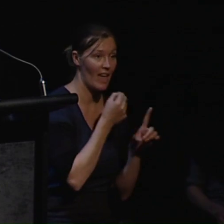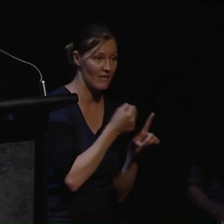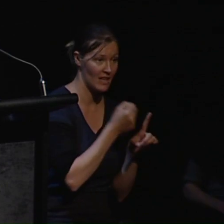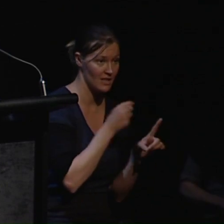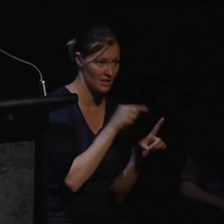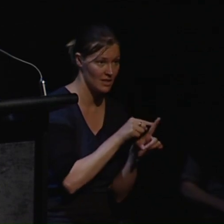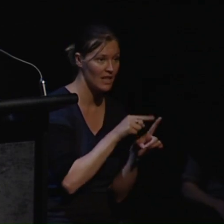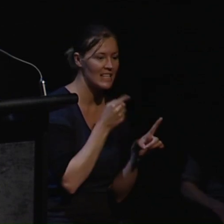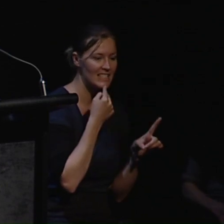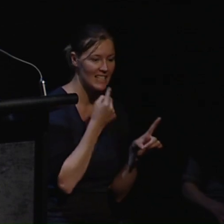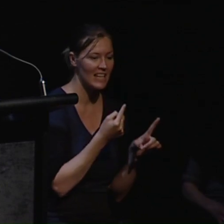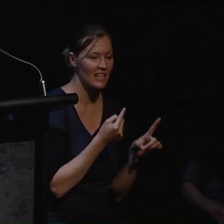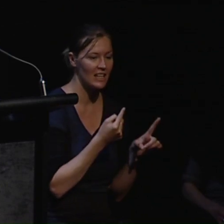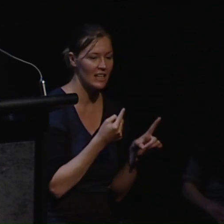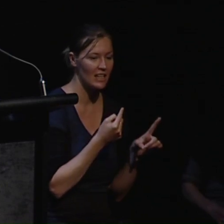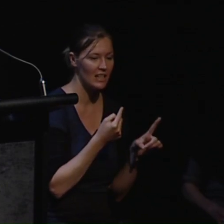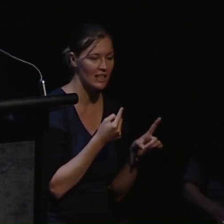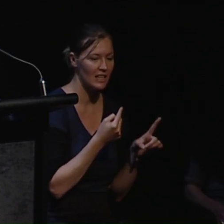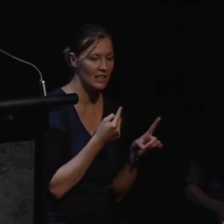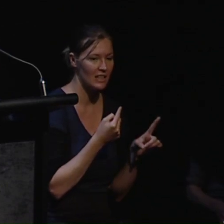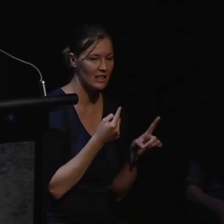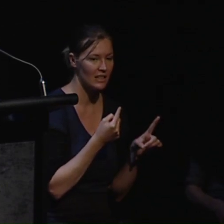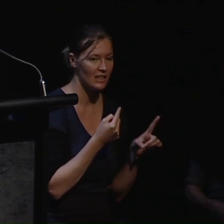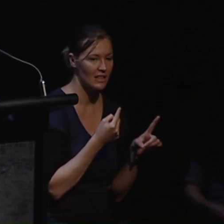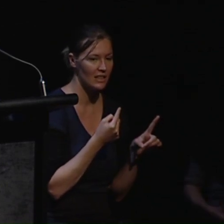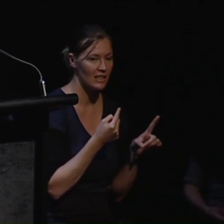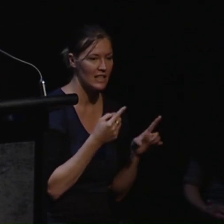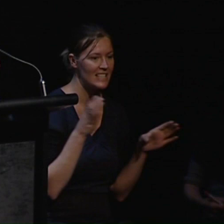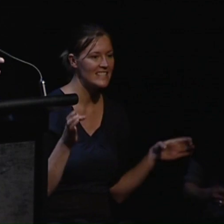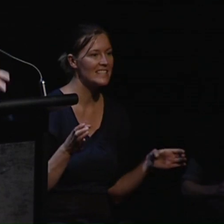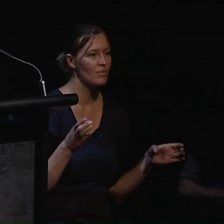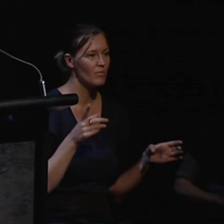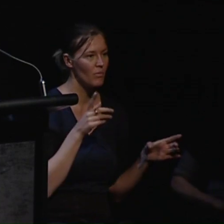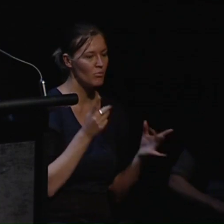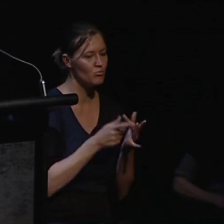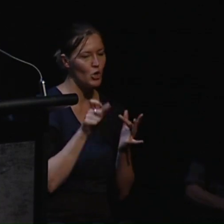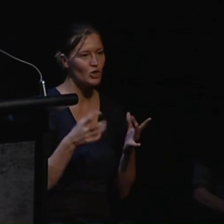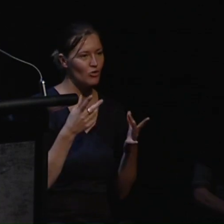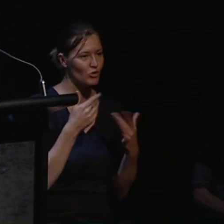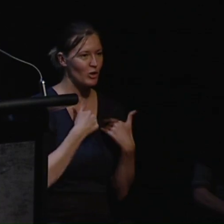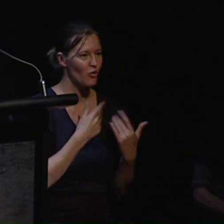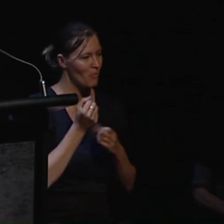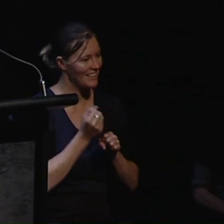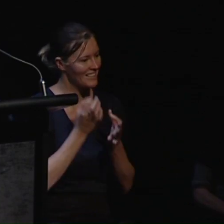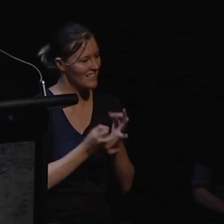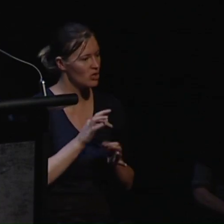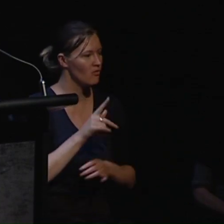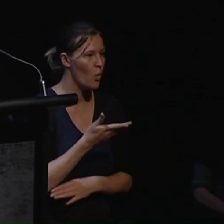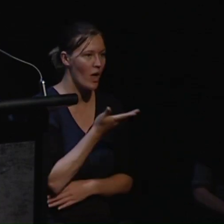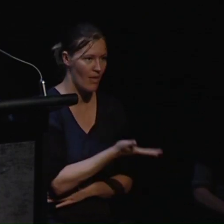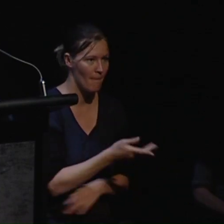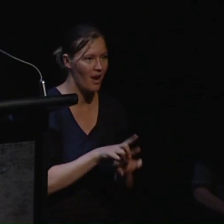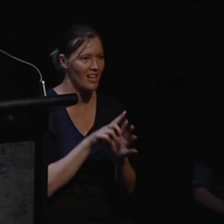what he's saying is that substitute decision-making such as a guardian that's in Judy's story can lead to